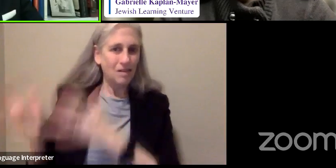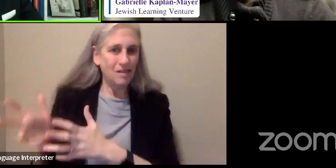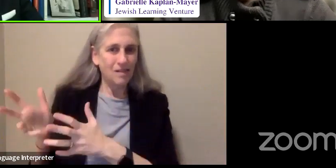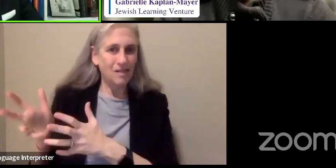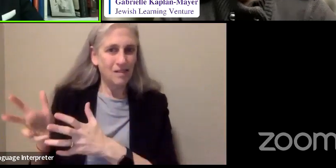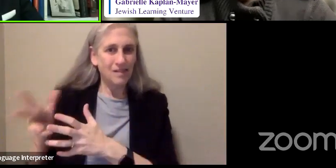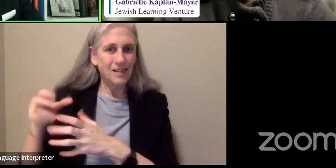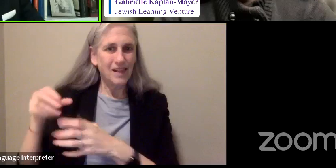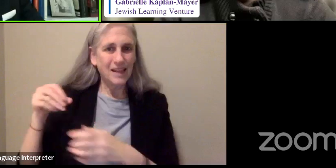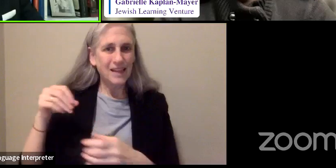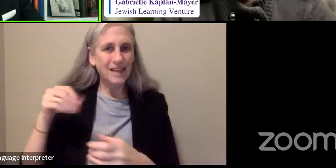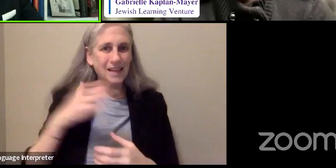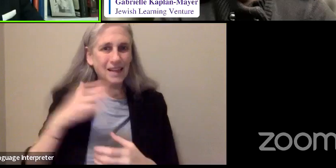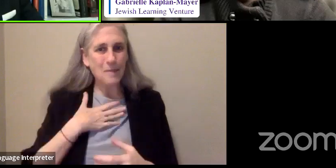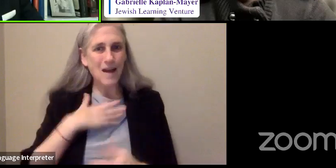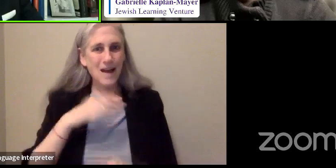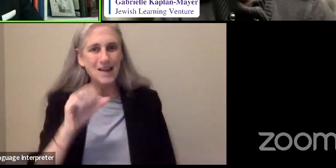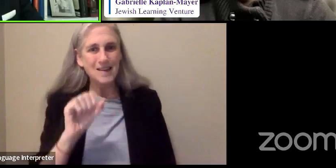study.